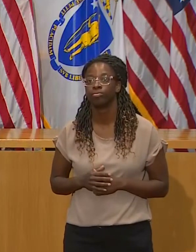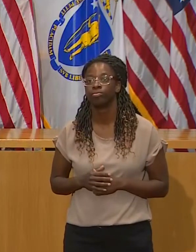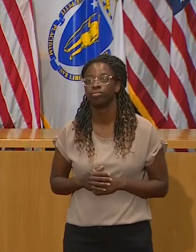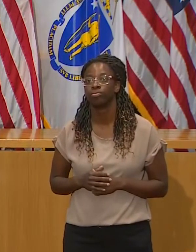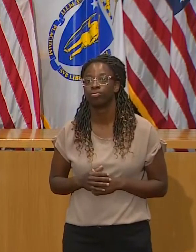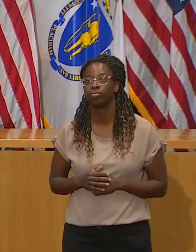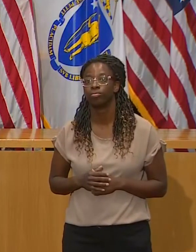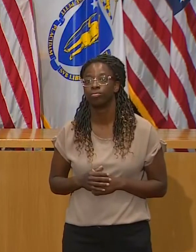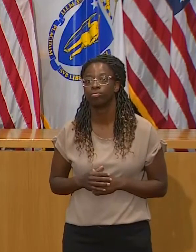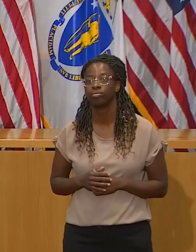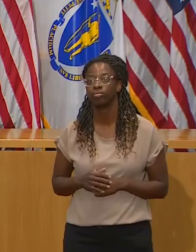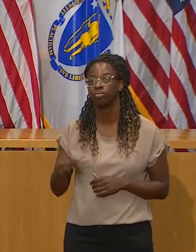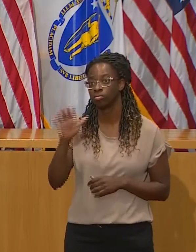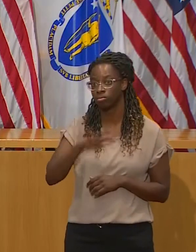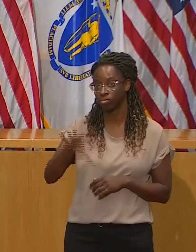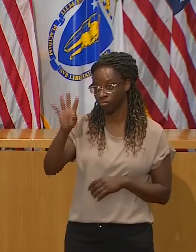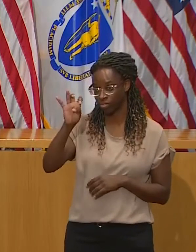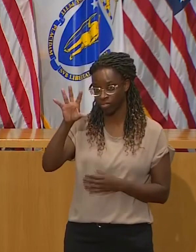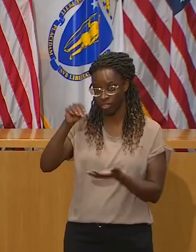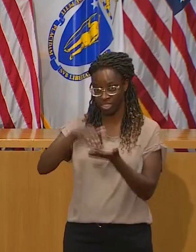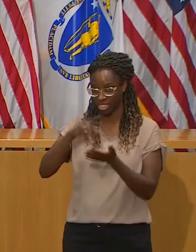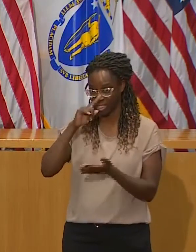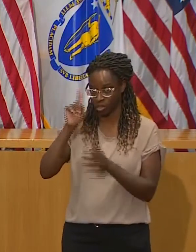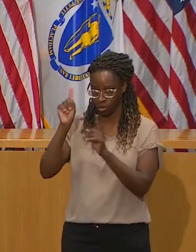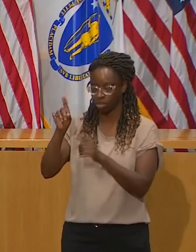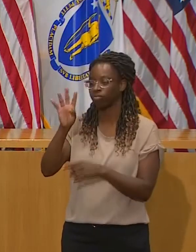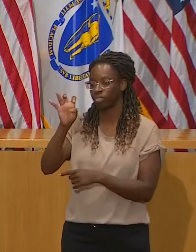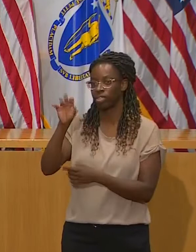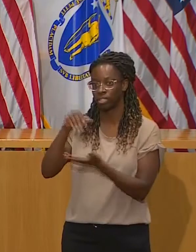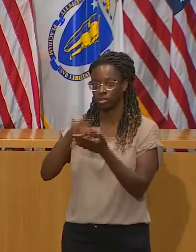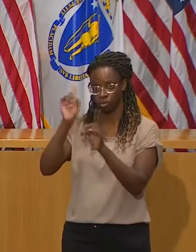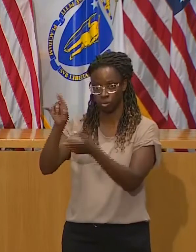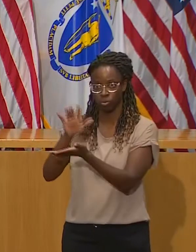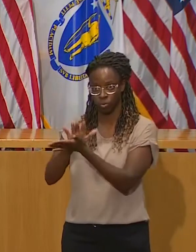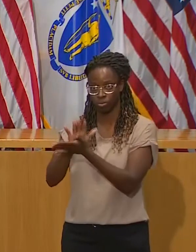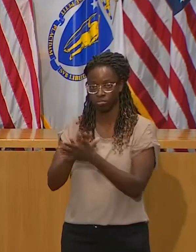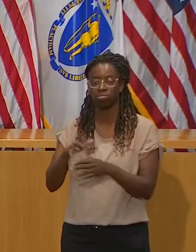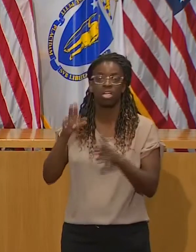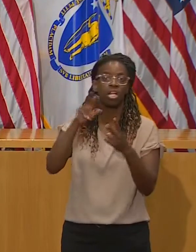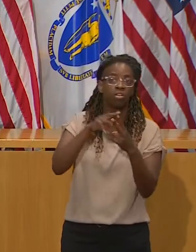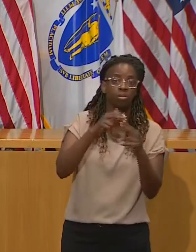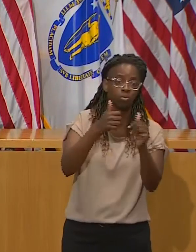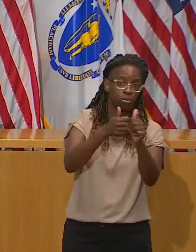school, talking kids who are either in hybrid or in person, not remote.